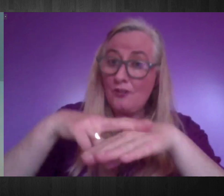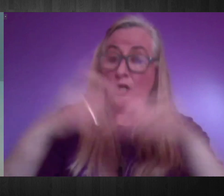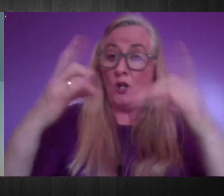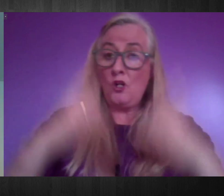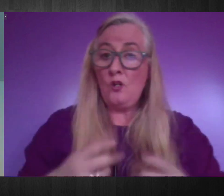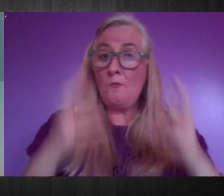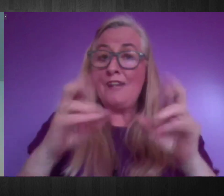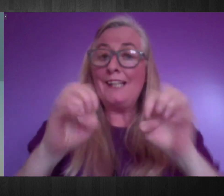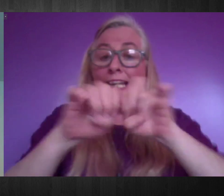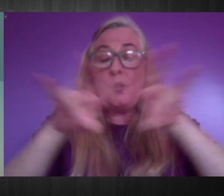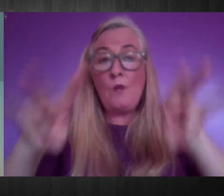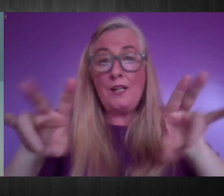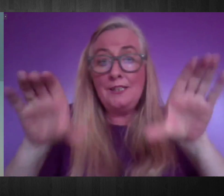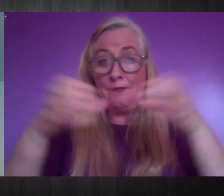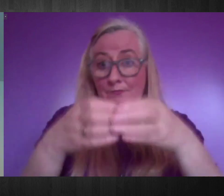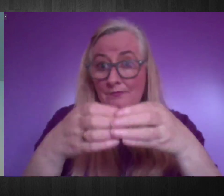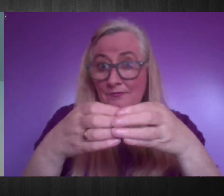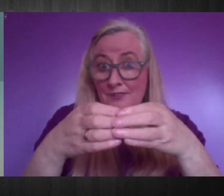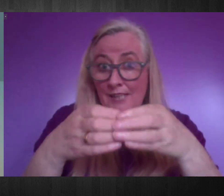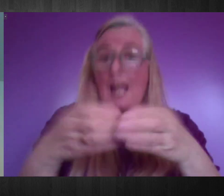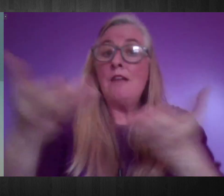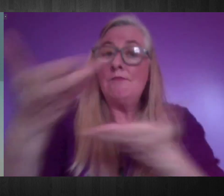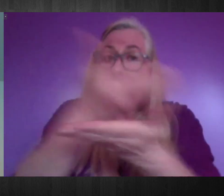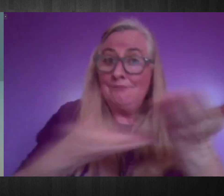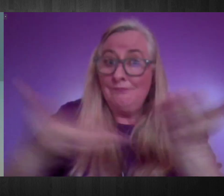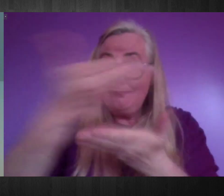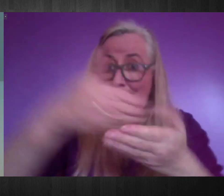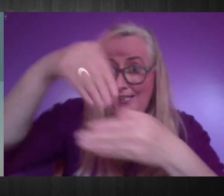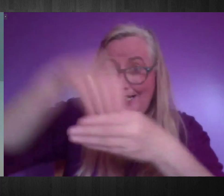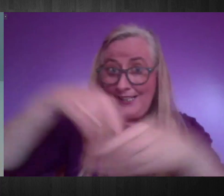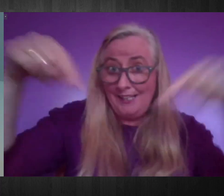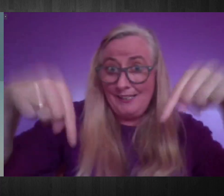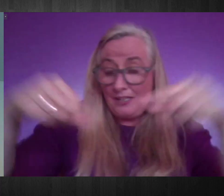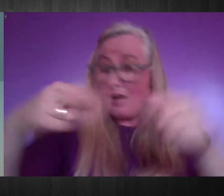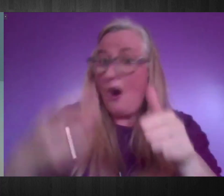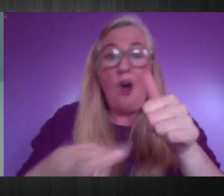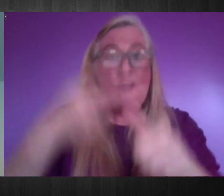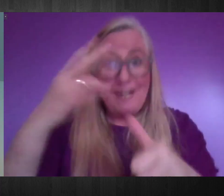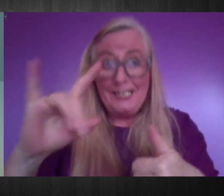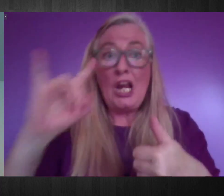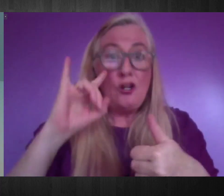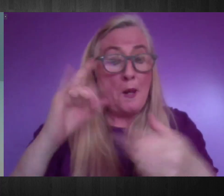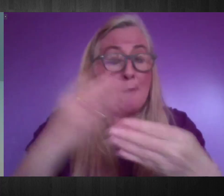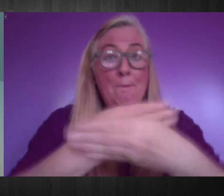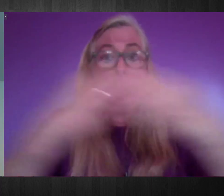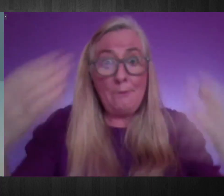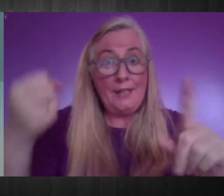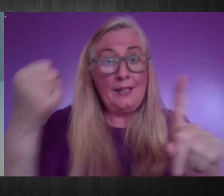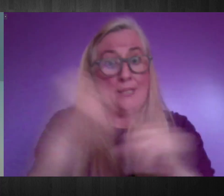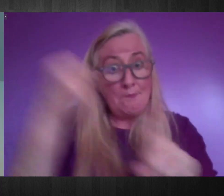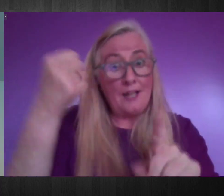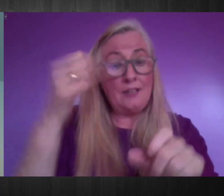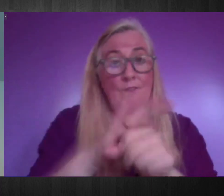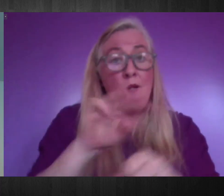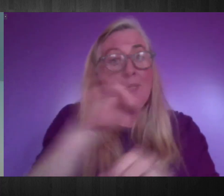body, and to participate in this discussion. We have already heard some of the acute impacts of the COVID-19 crisis on people with